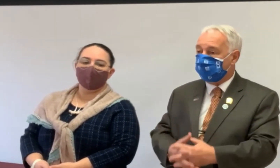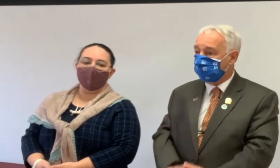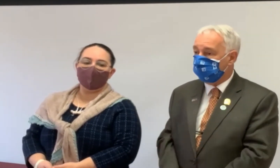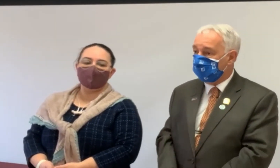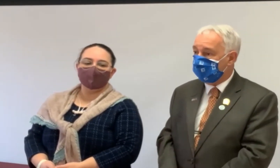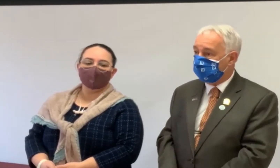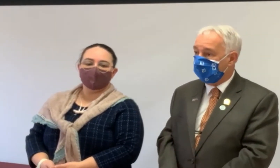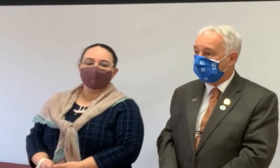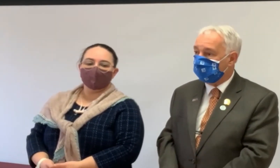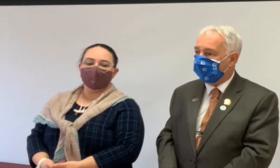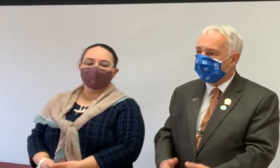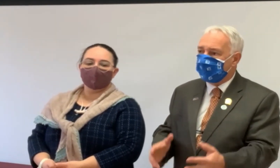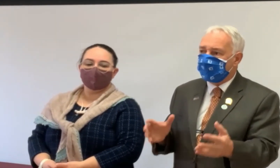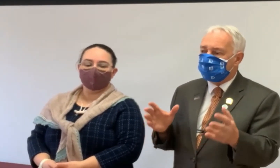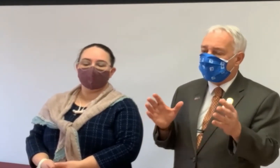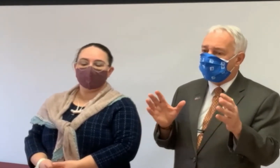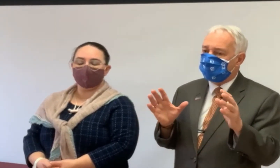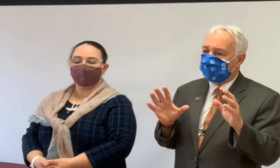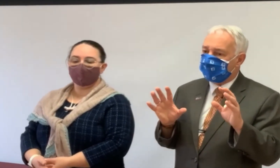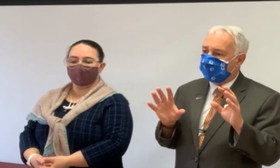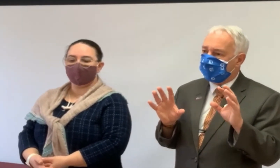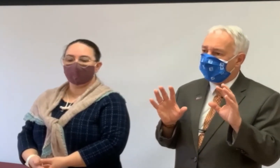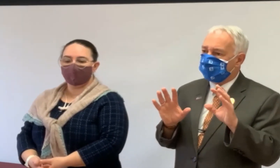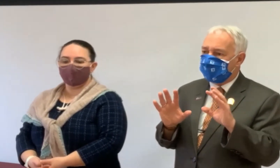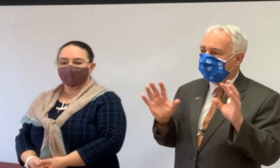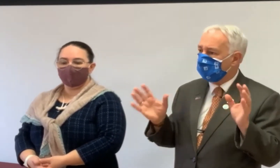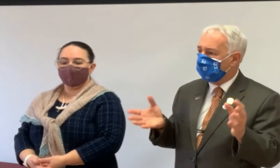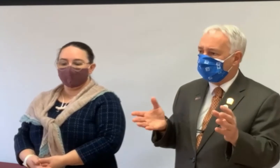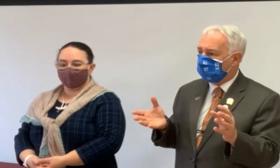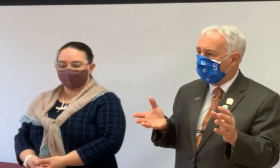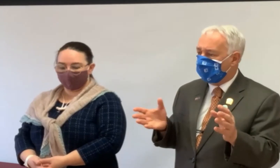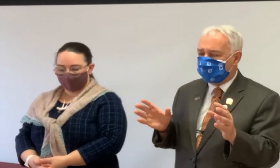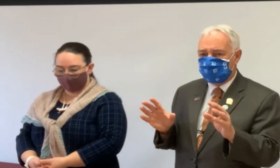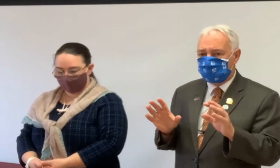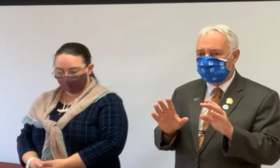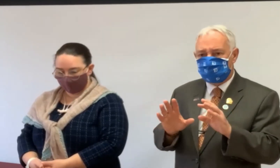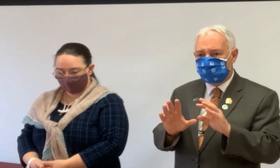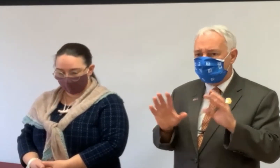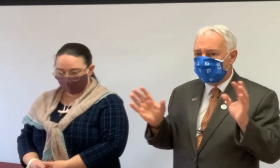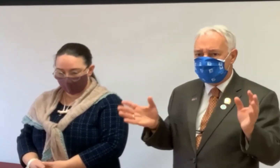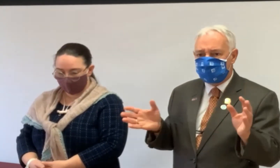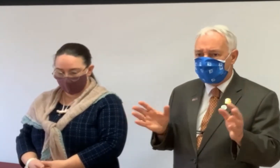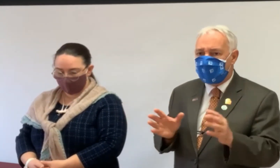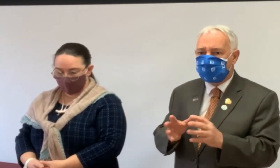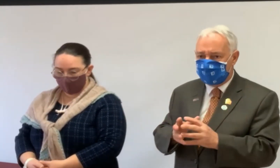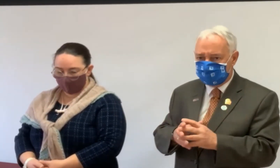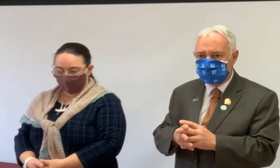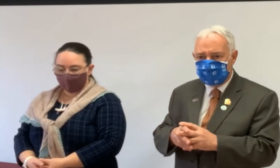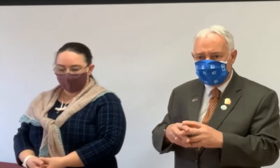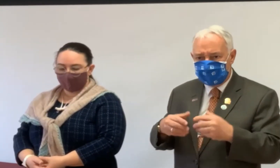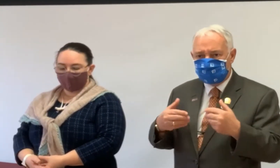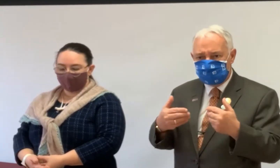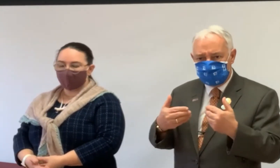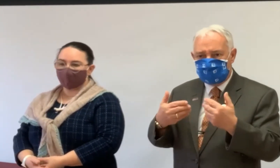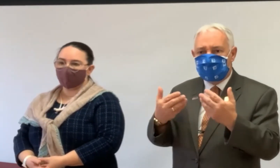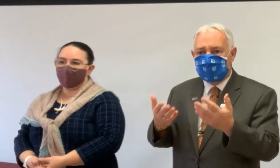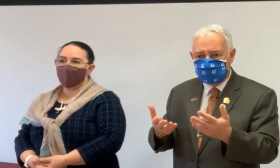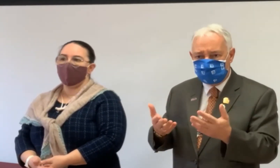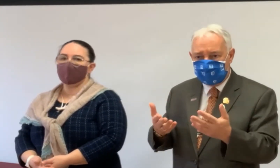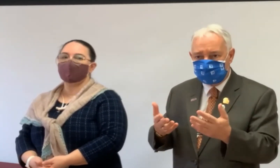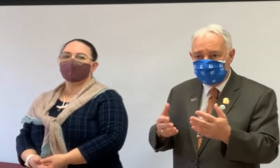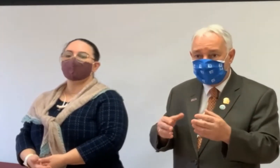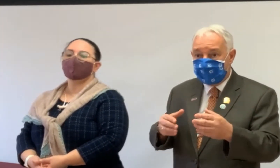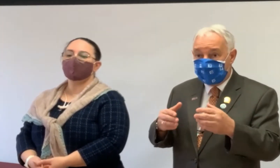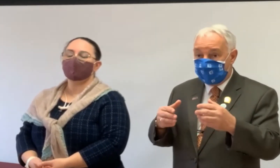as Christina says. So the idea of reverse mortgage is really phenomenal in, in